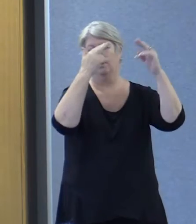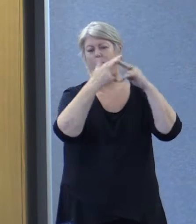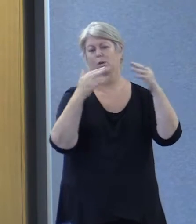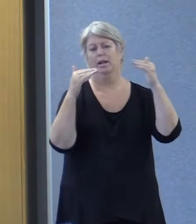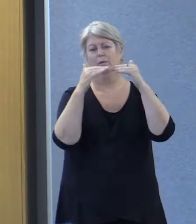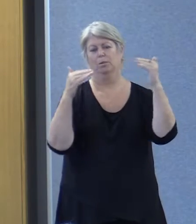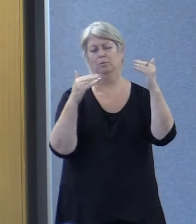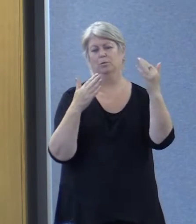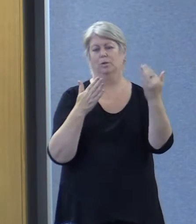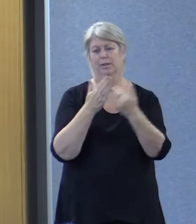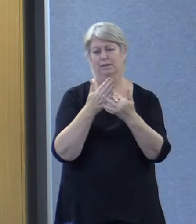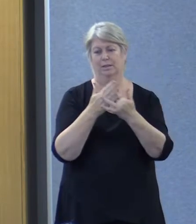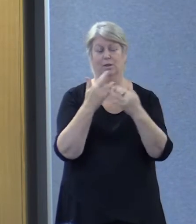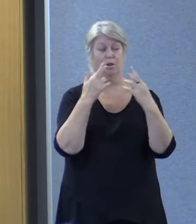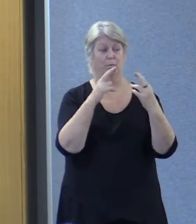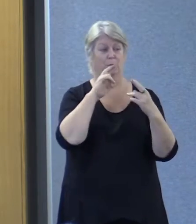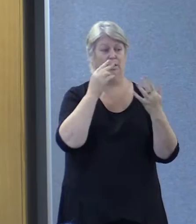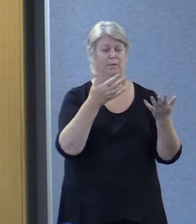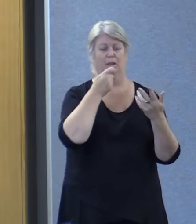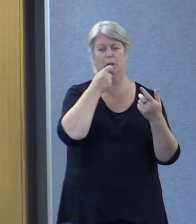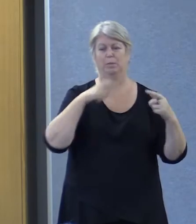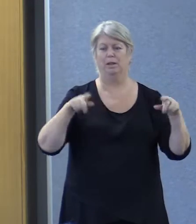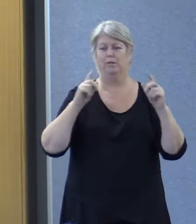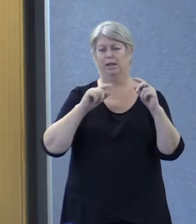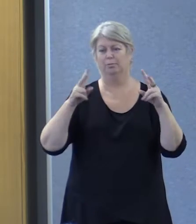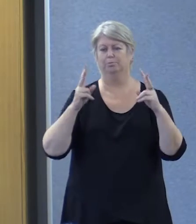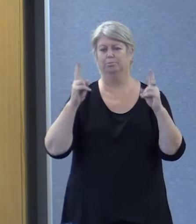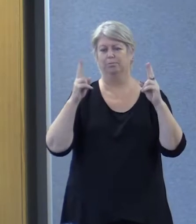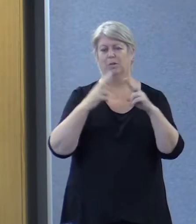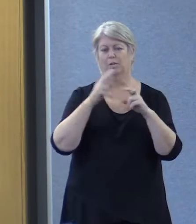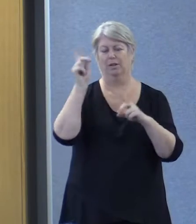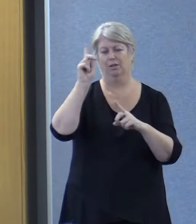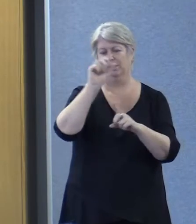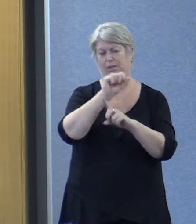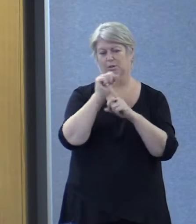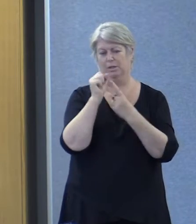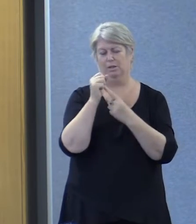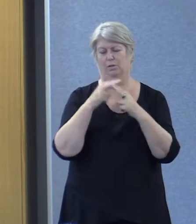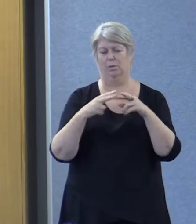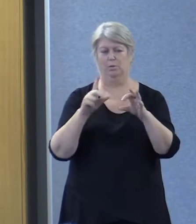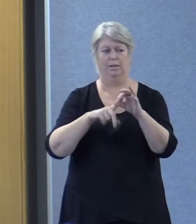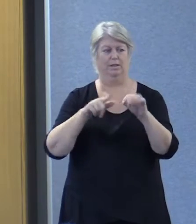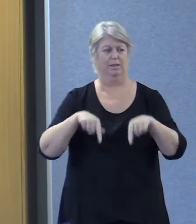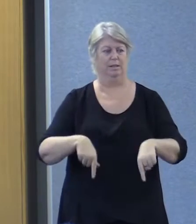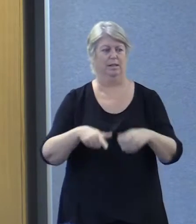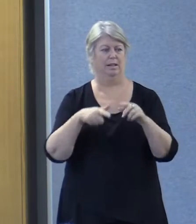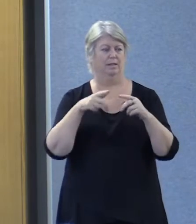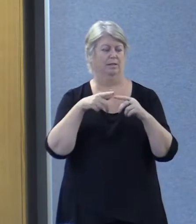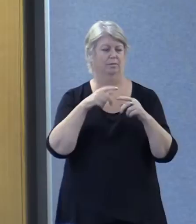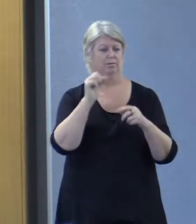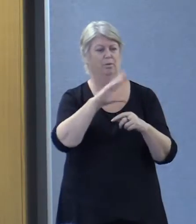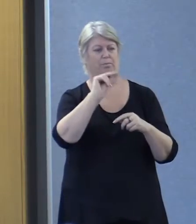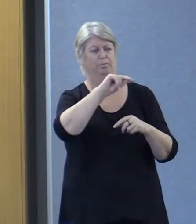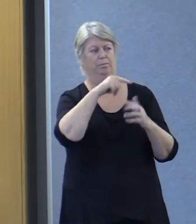and we hope that will give a little bit of a snapshot on the current situation in Queensland as Amparo sees it.